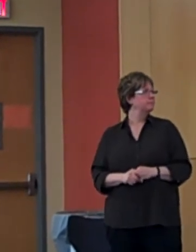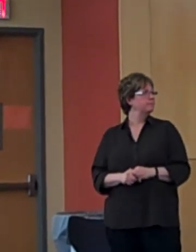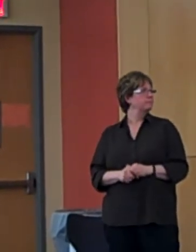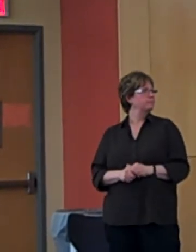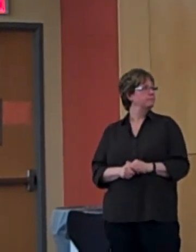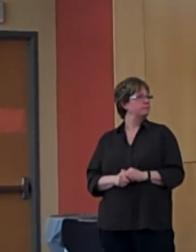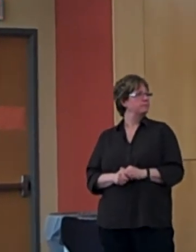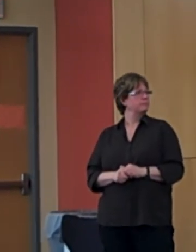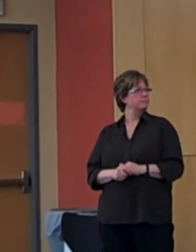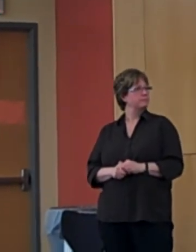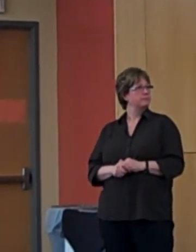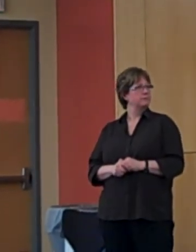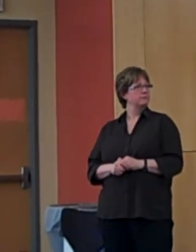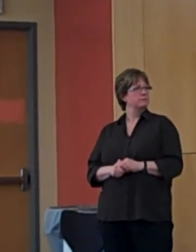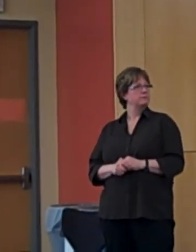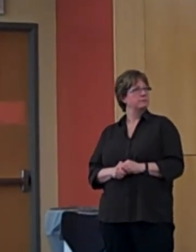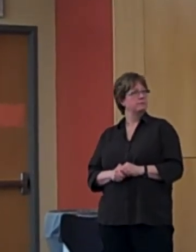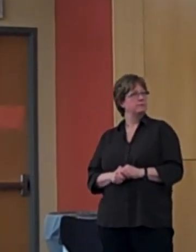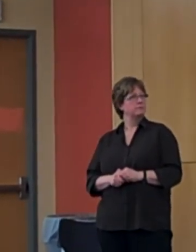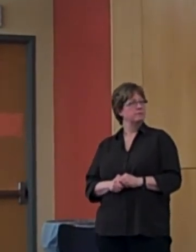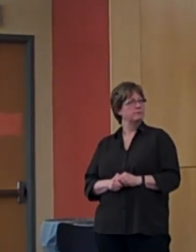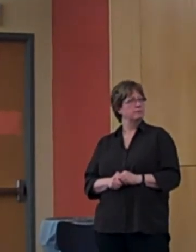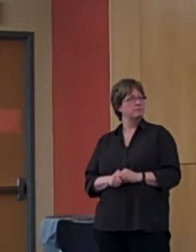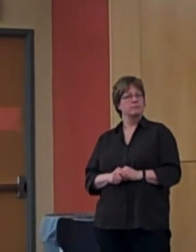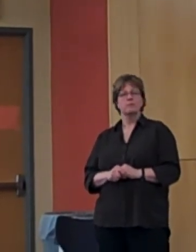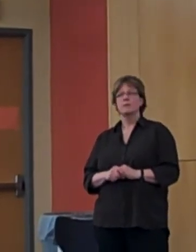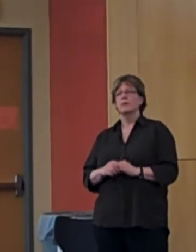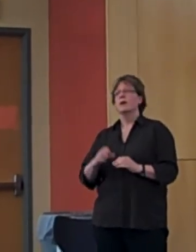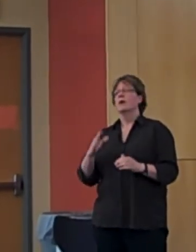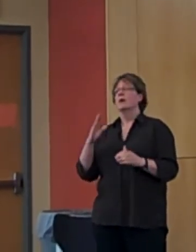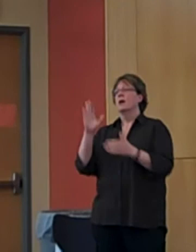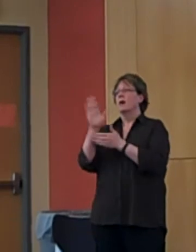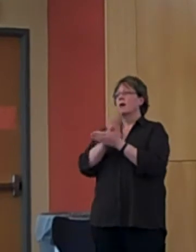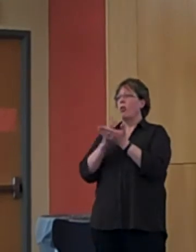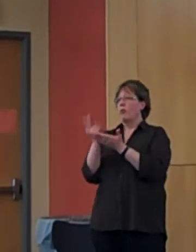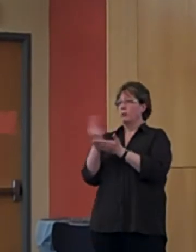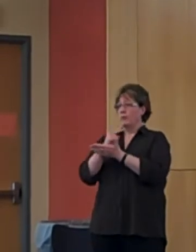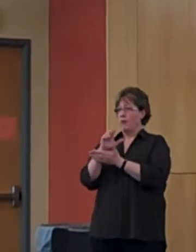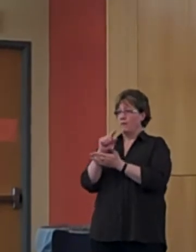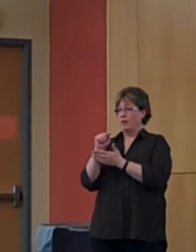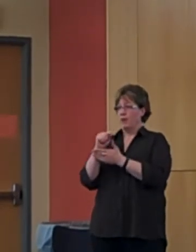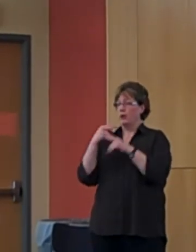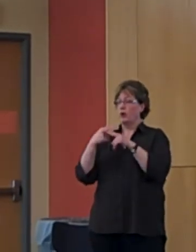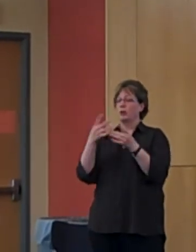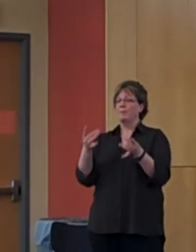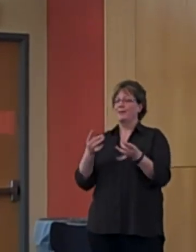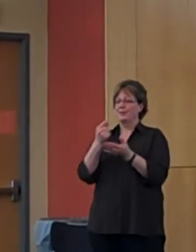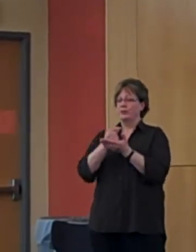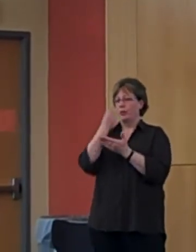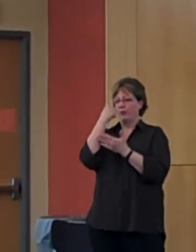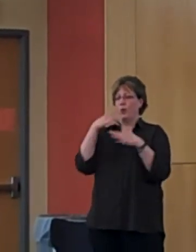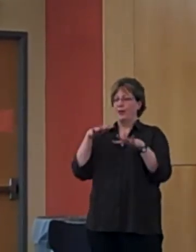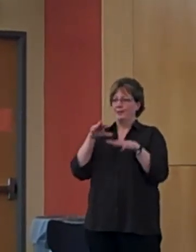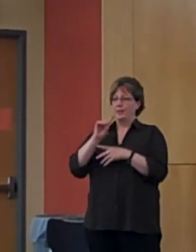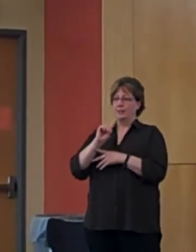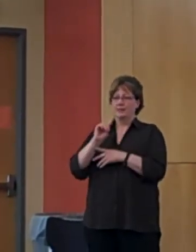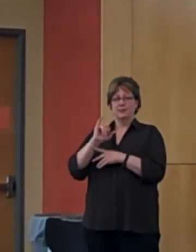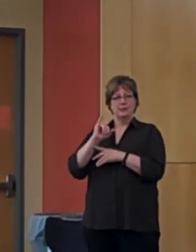Finally, the results of a scholarly review of literature entitled Meditation Therapy for Anxiety Disorders, concluded that in one moderate